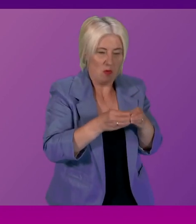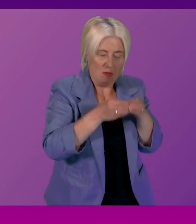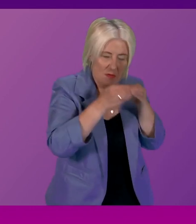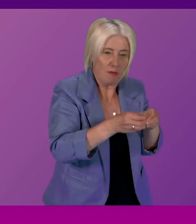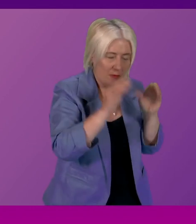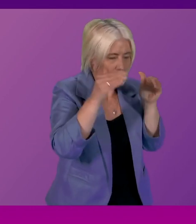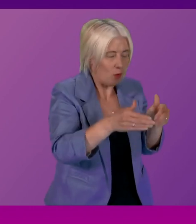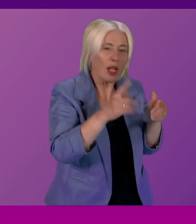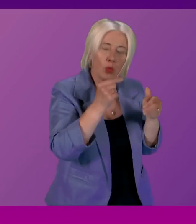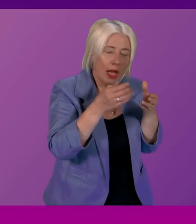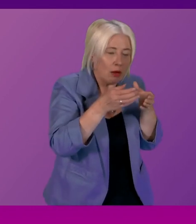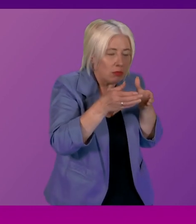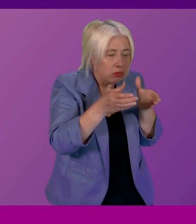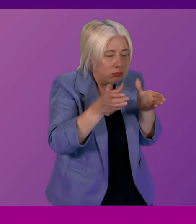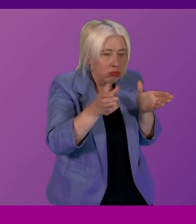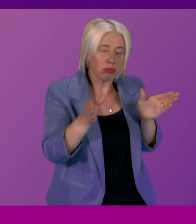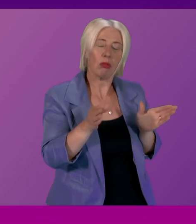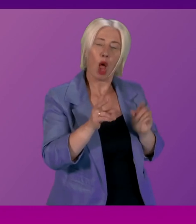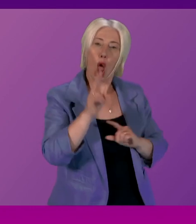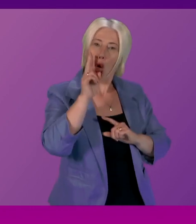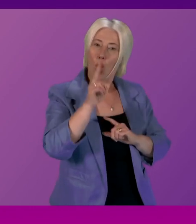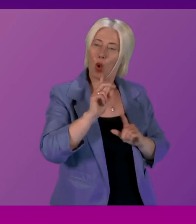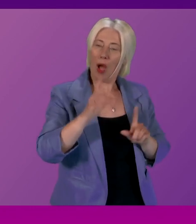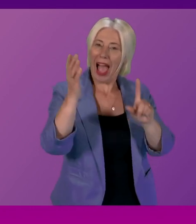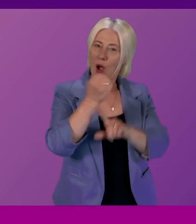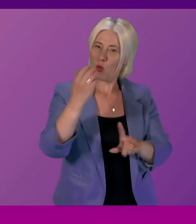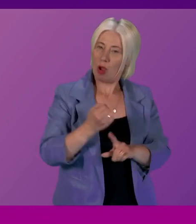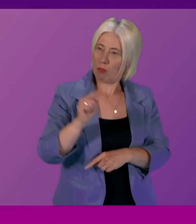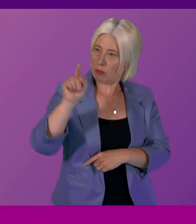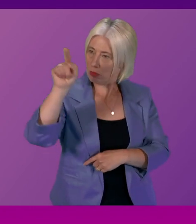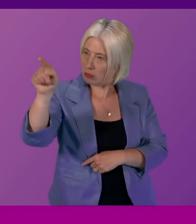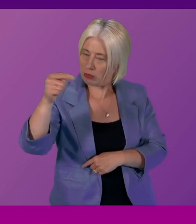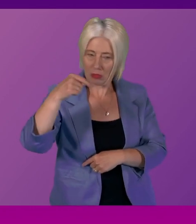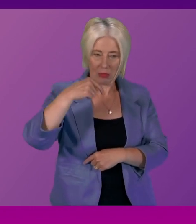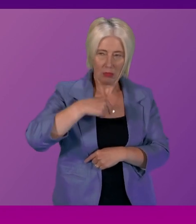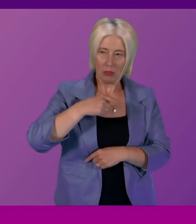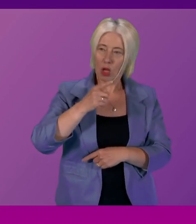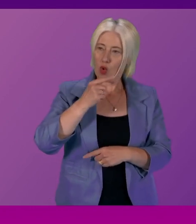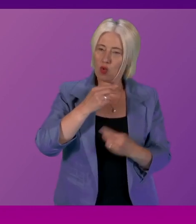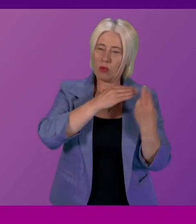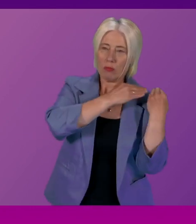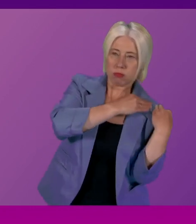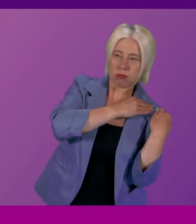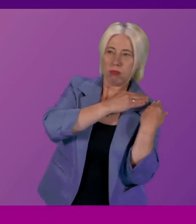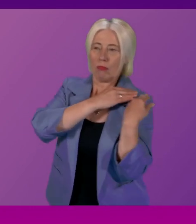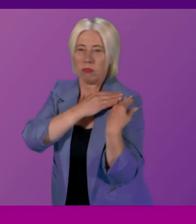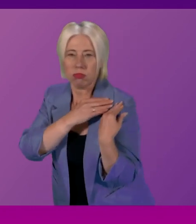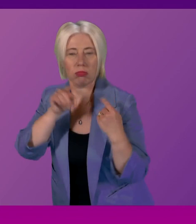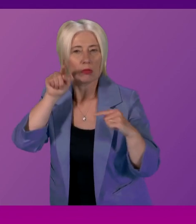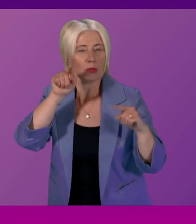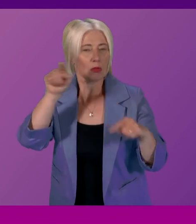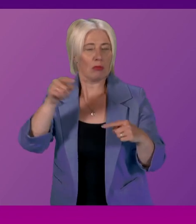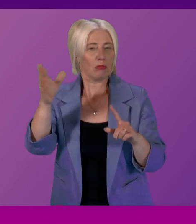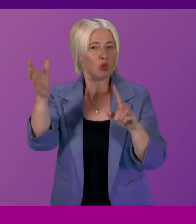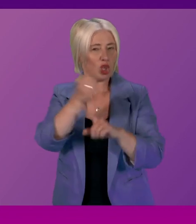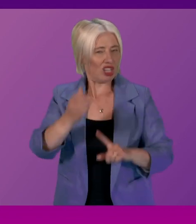understanding of the outcomes that we each want to achieve and how are we each held to account for the achievement of those